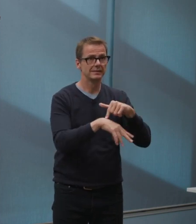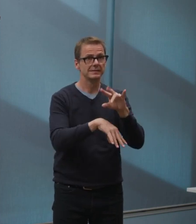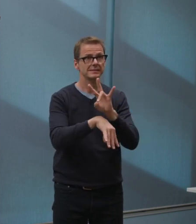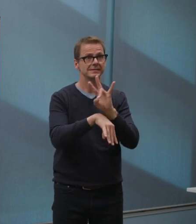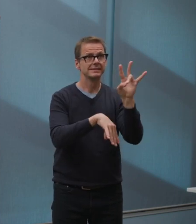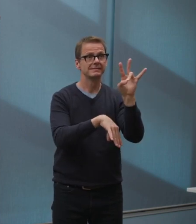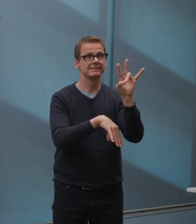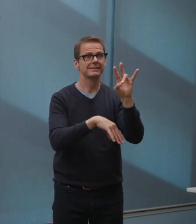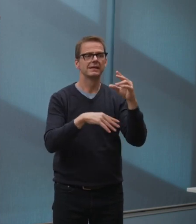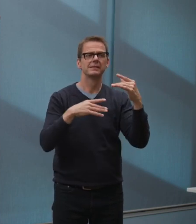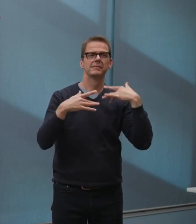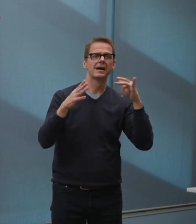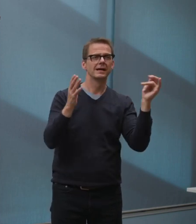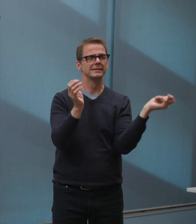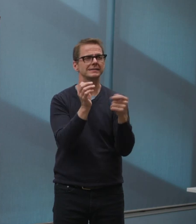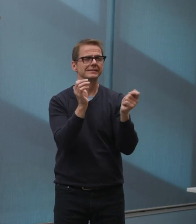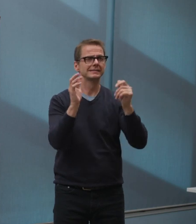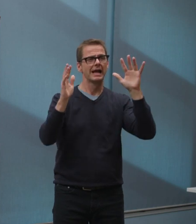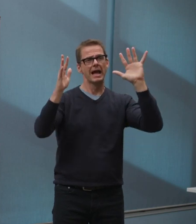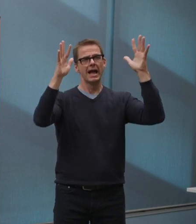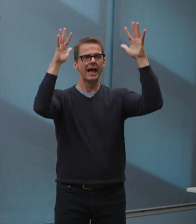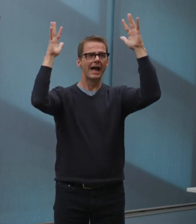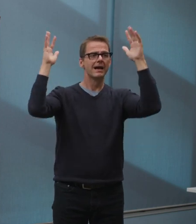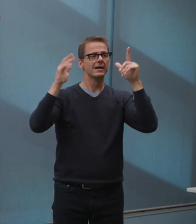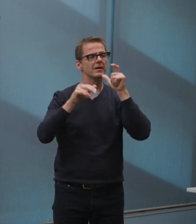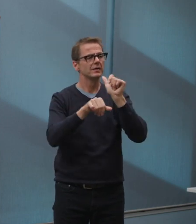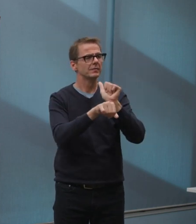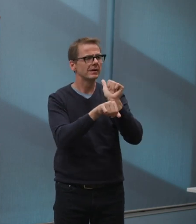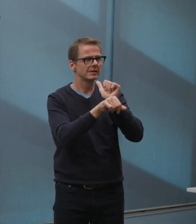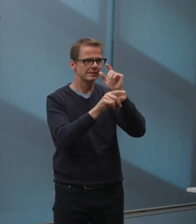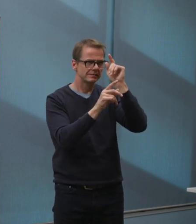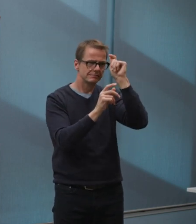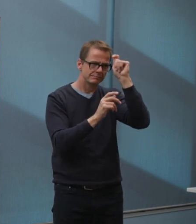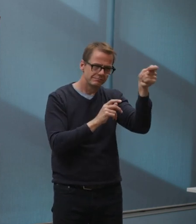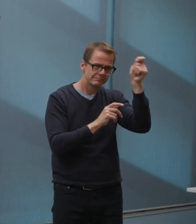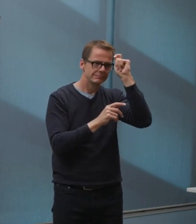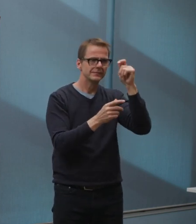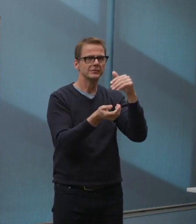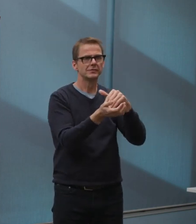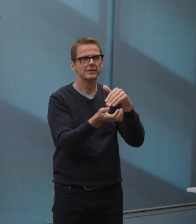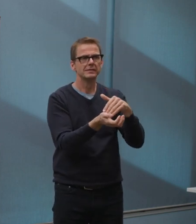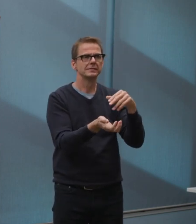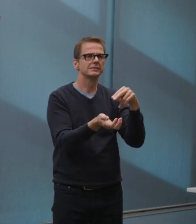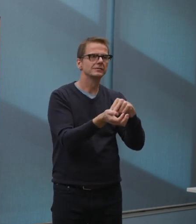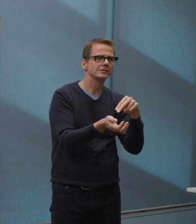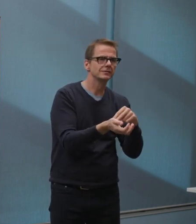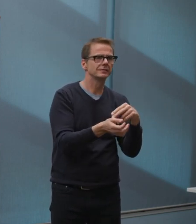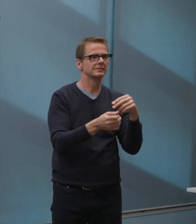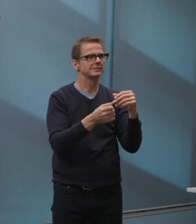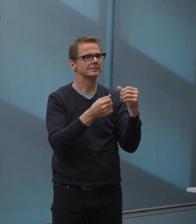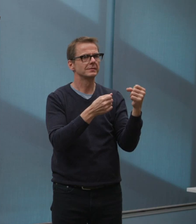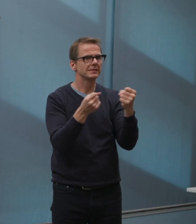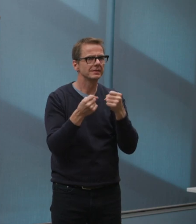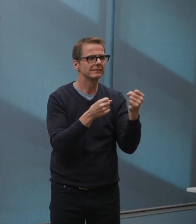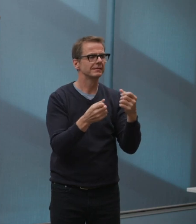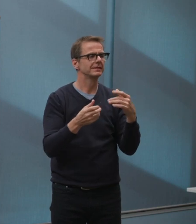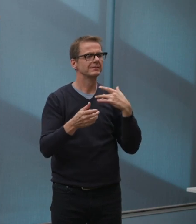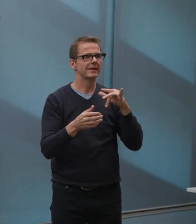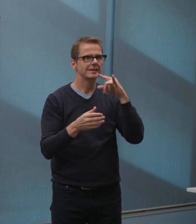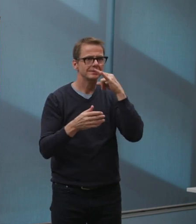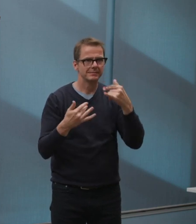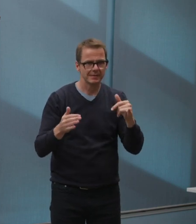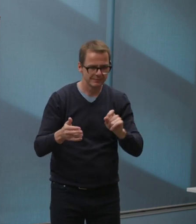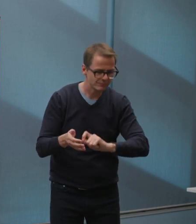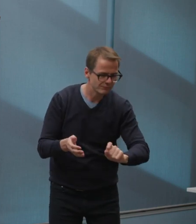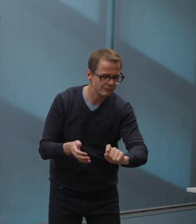creative thank-you messages, to our essential workers. You are all making a difference. I know this pandemic and